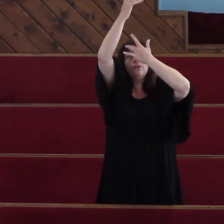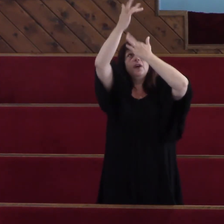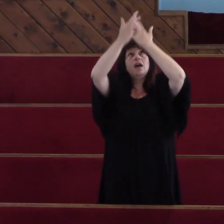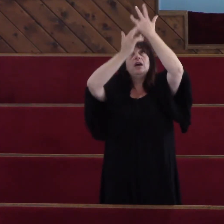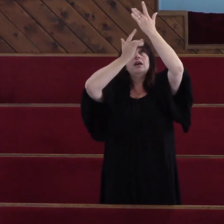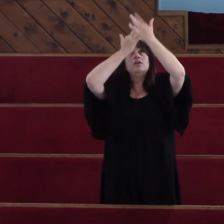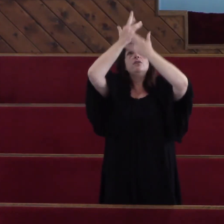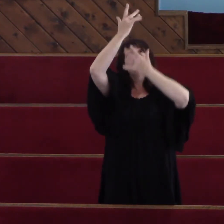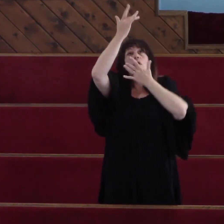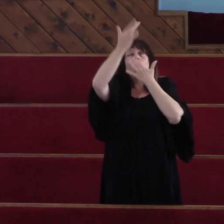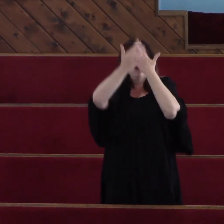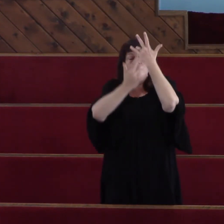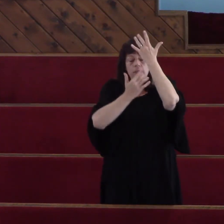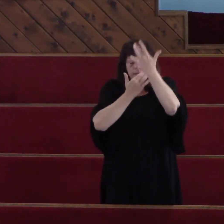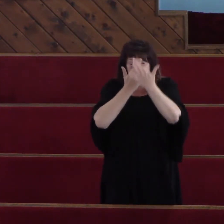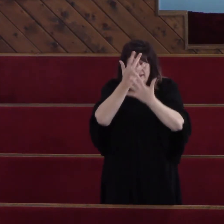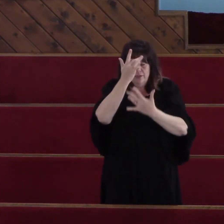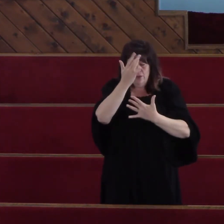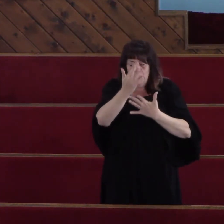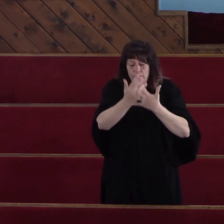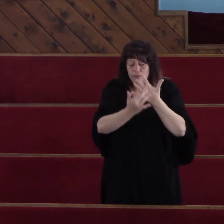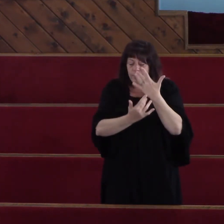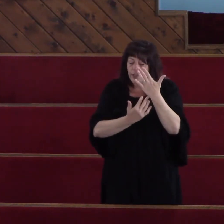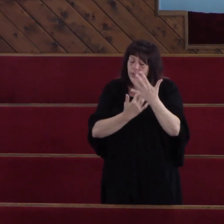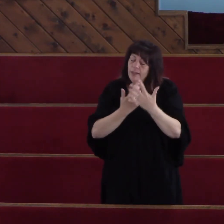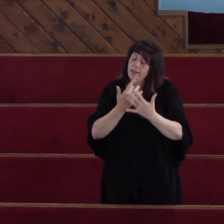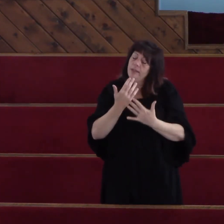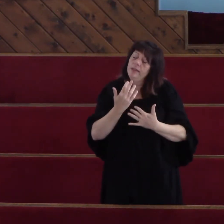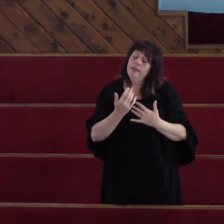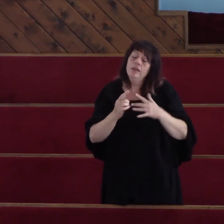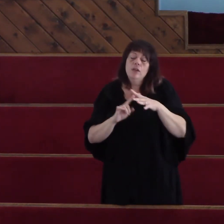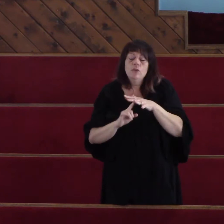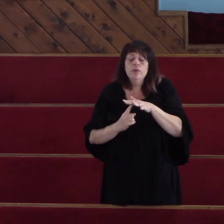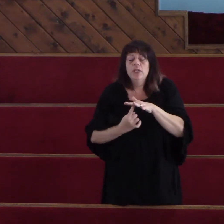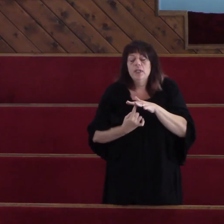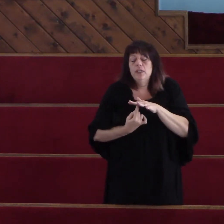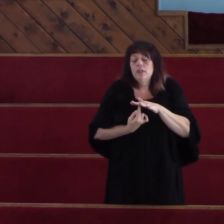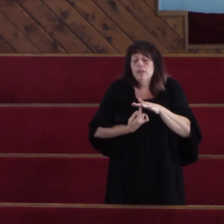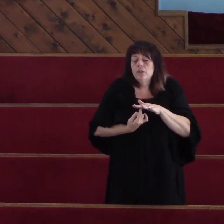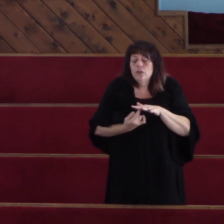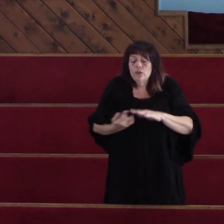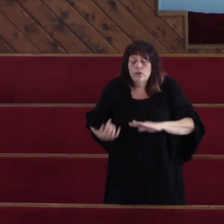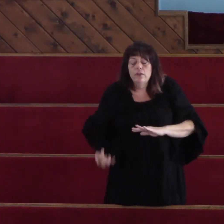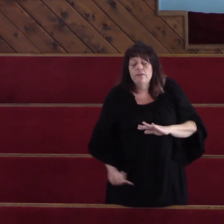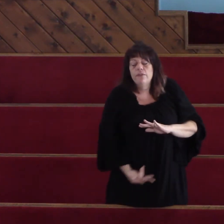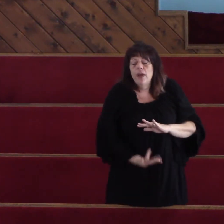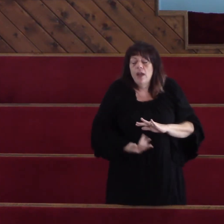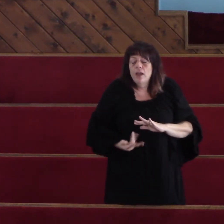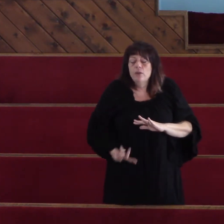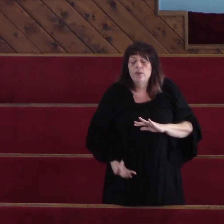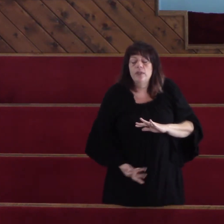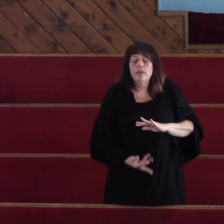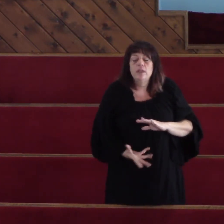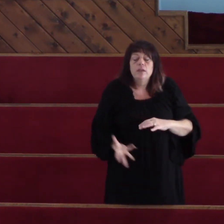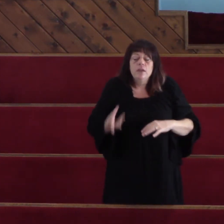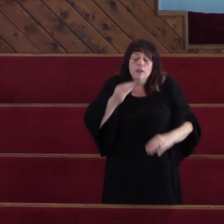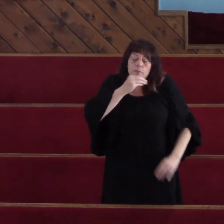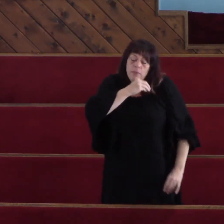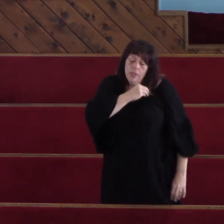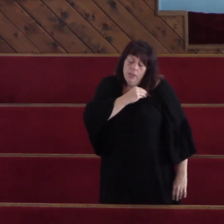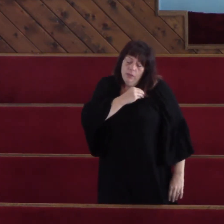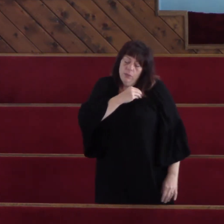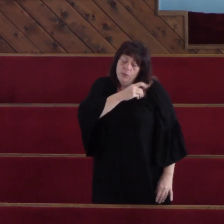let your fire fall down on me, rekindle the fire within